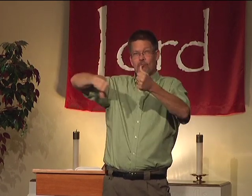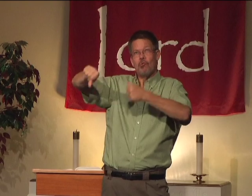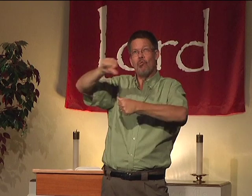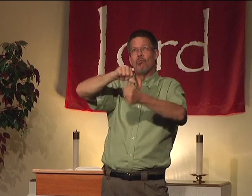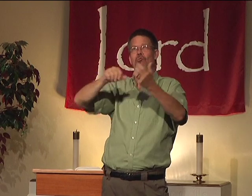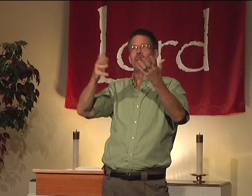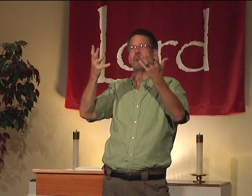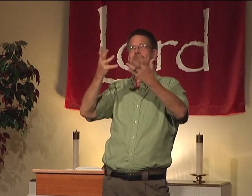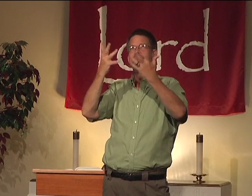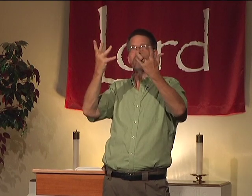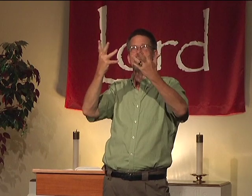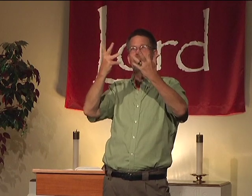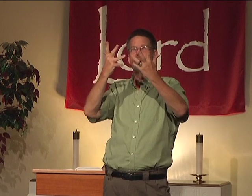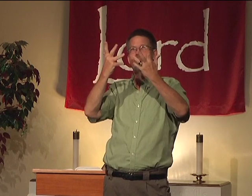other people. Praying for each other.